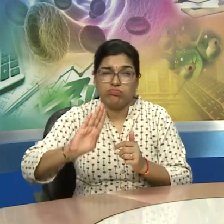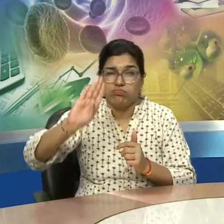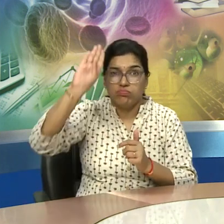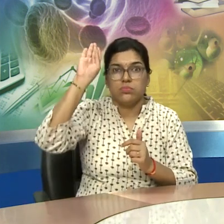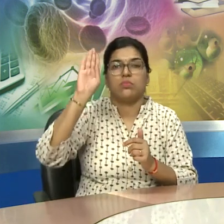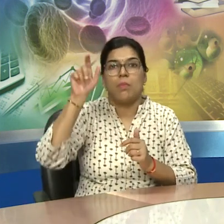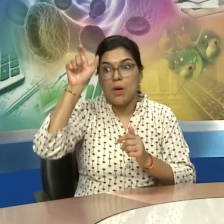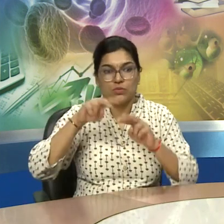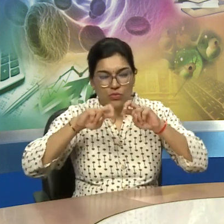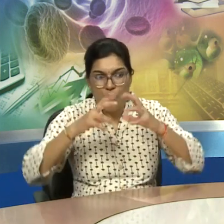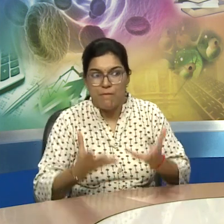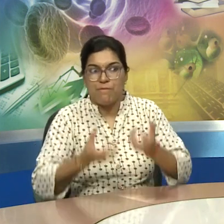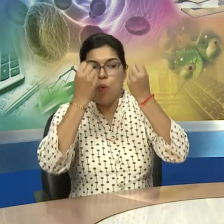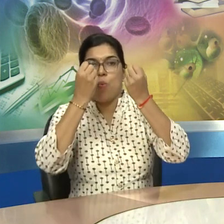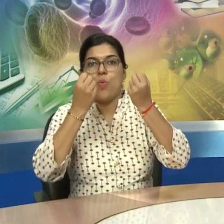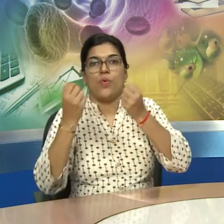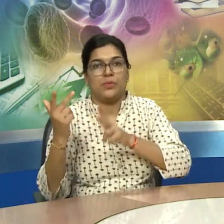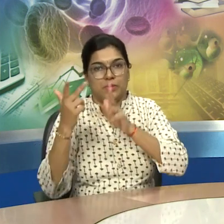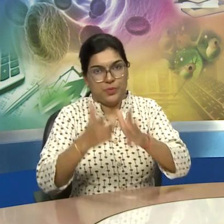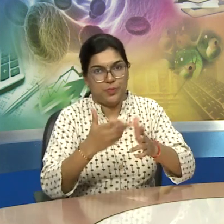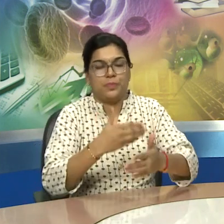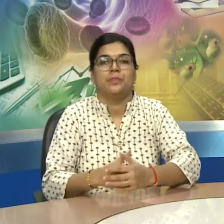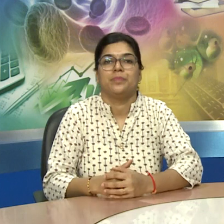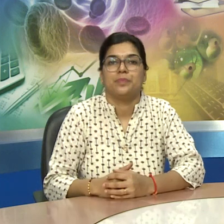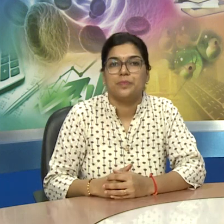and the ancestors of all these four species were common